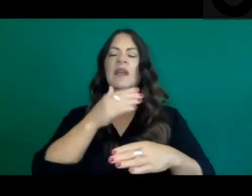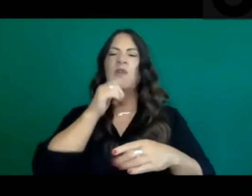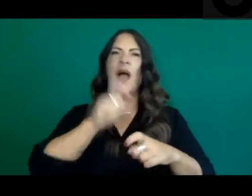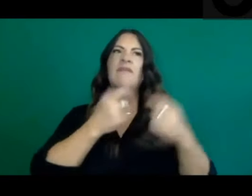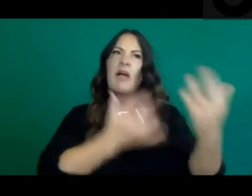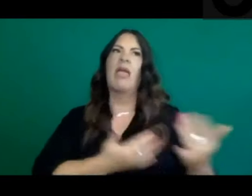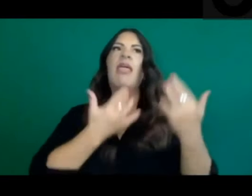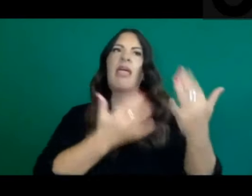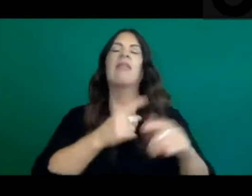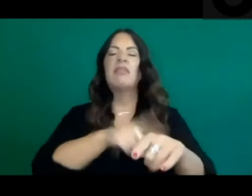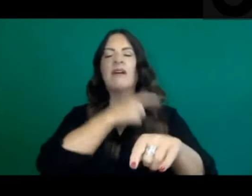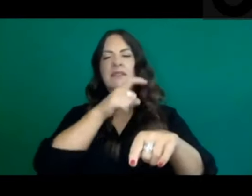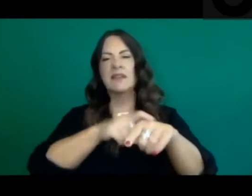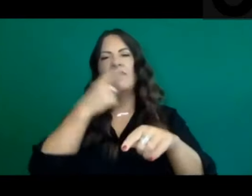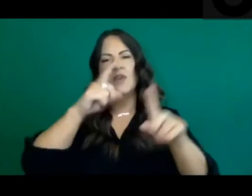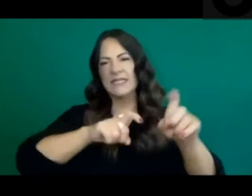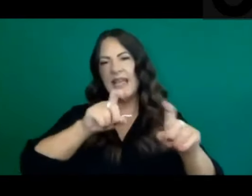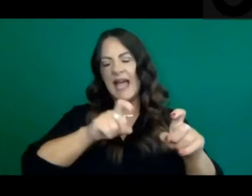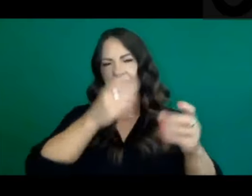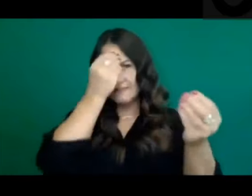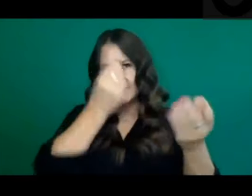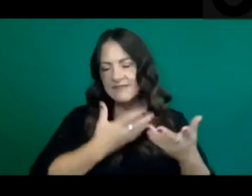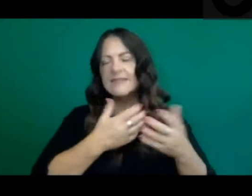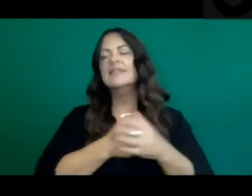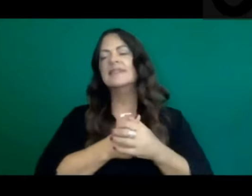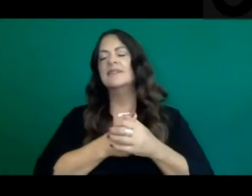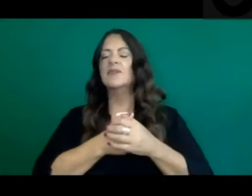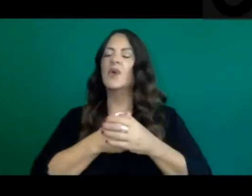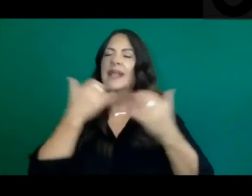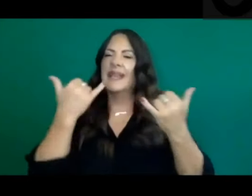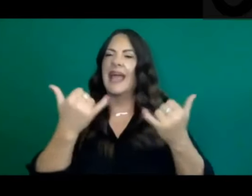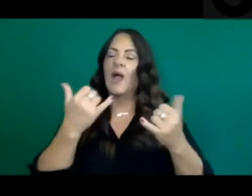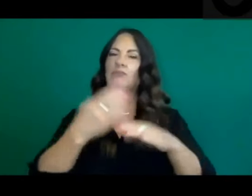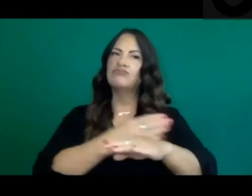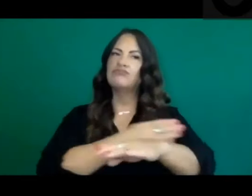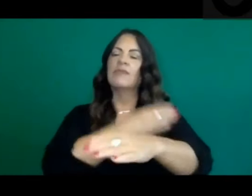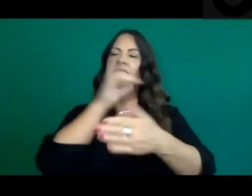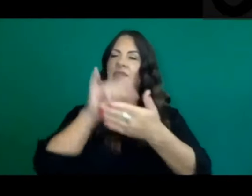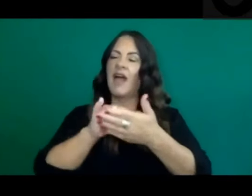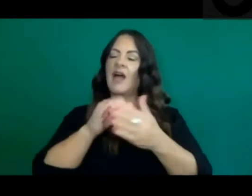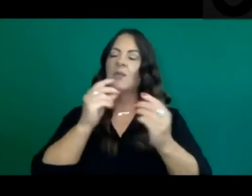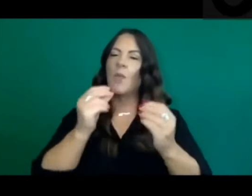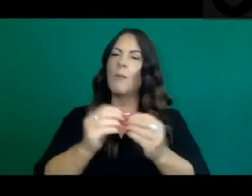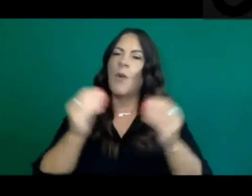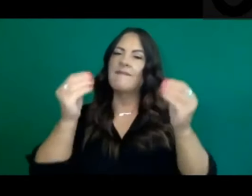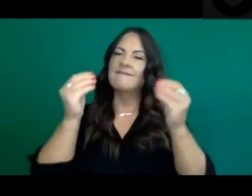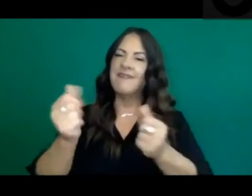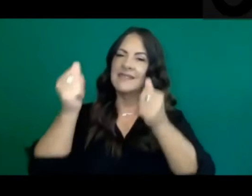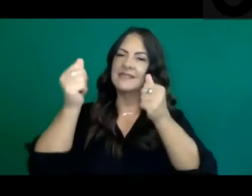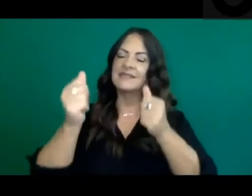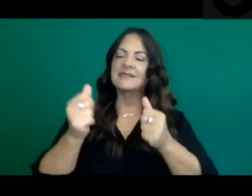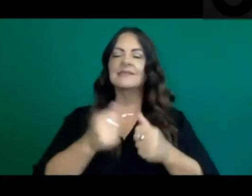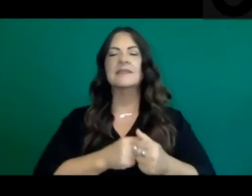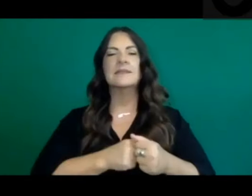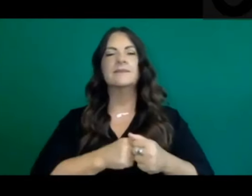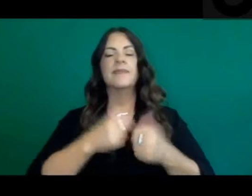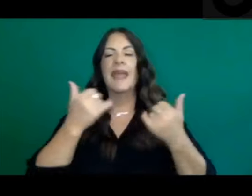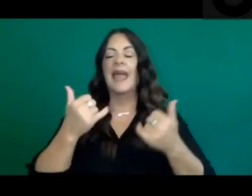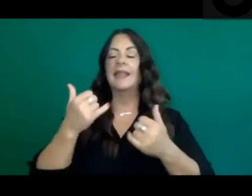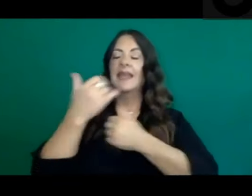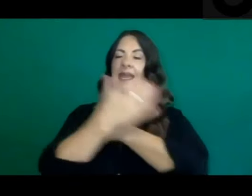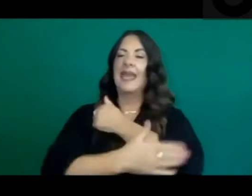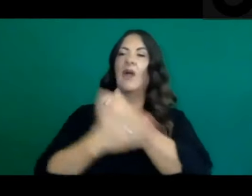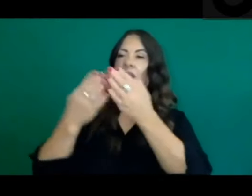useful, meaning that it gives people more current information, allows county health departments to do disease